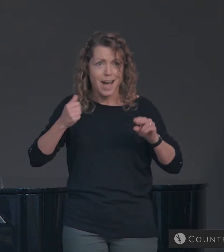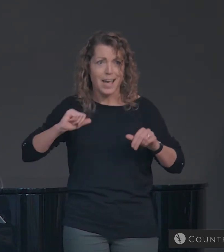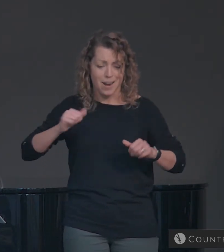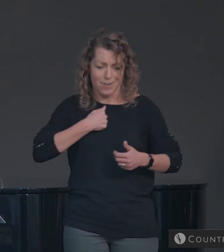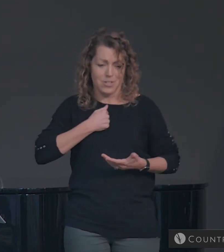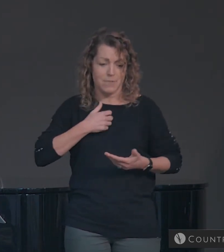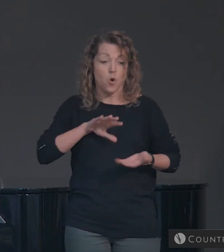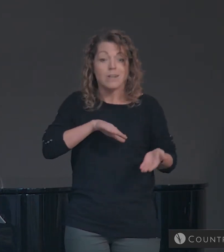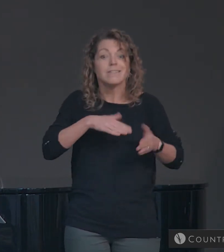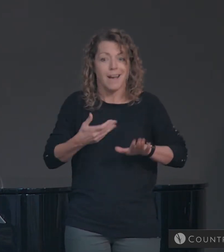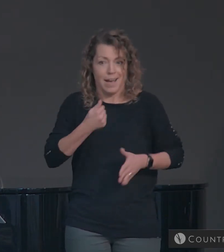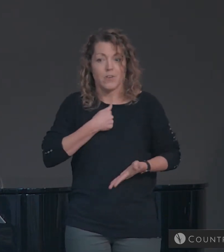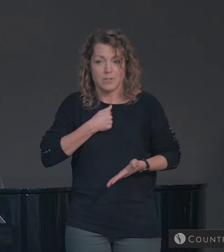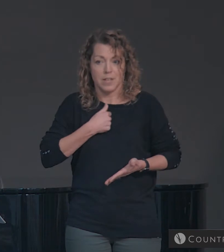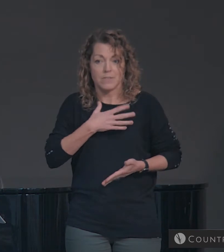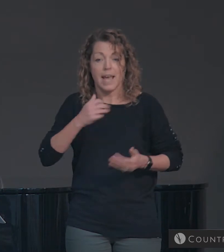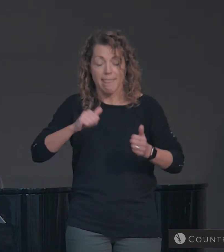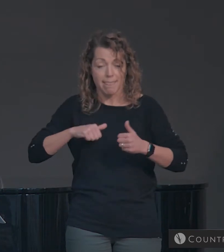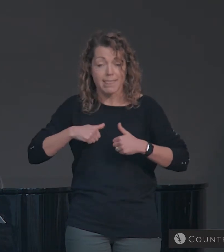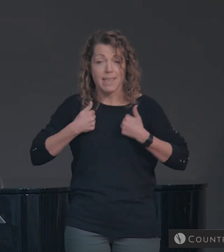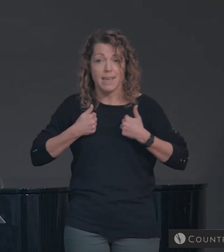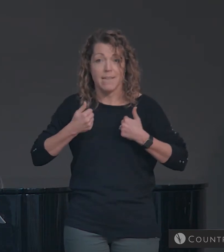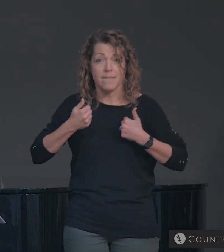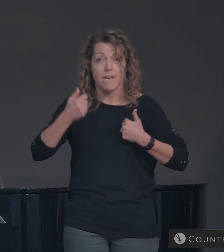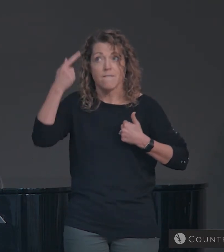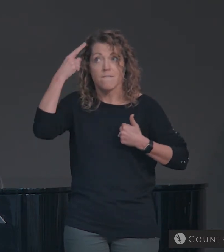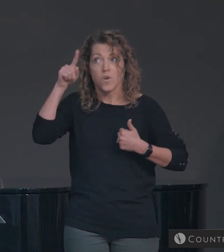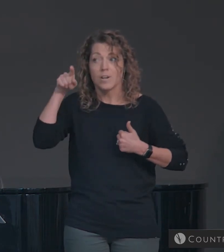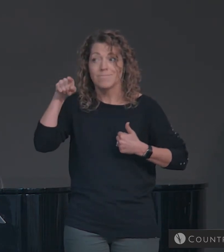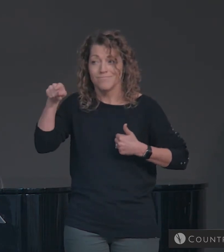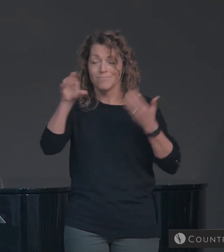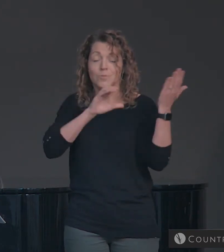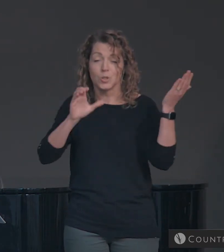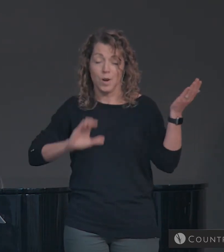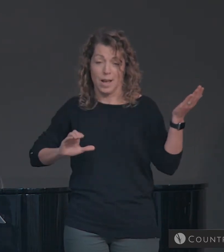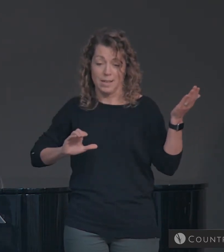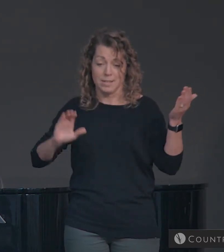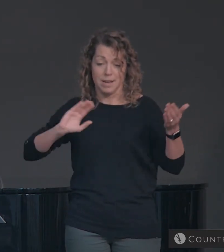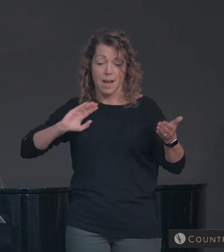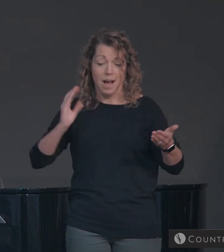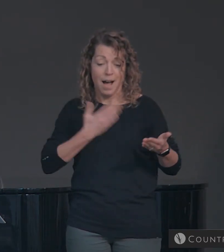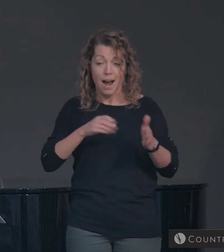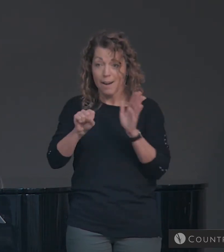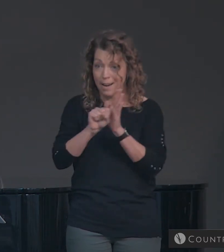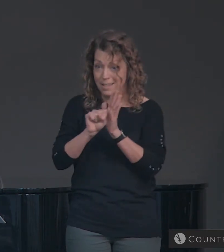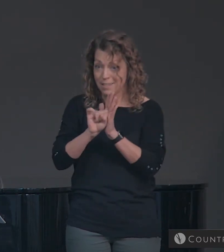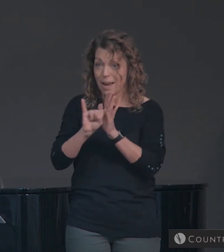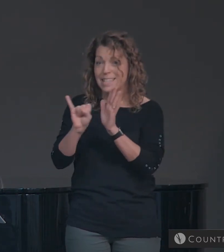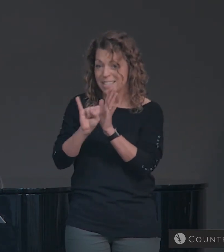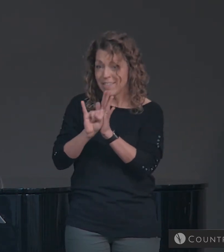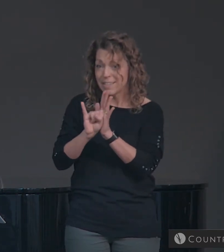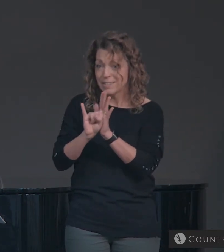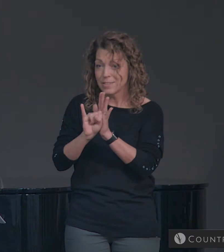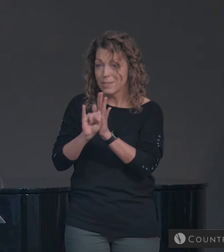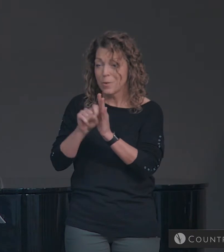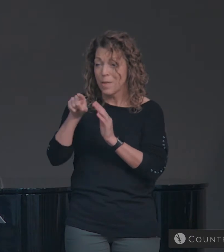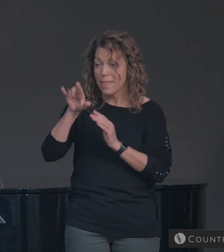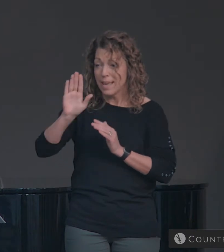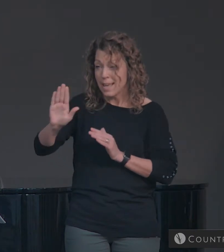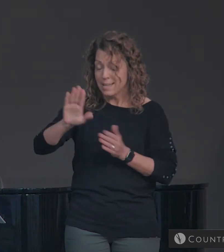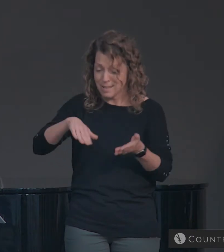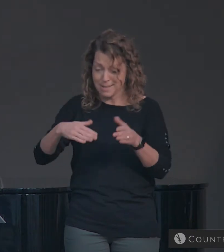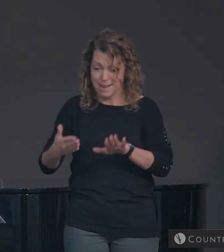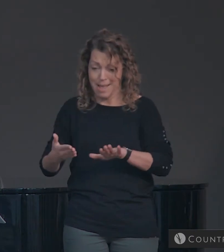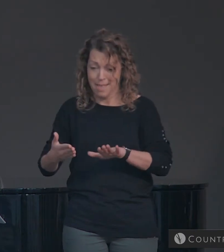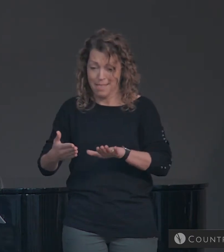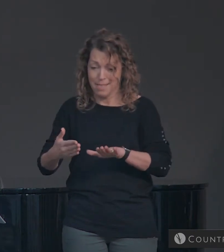die to ourselves and to live for Christ. Our identification with Christ's death makes it possible